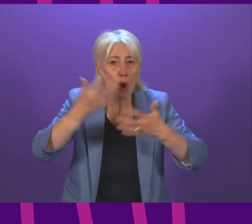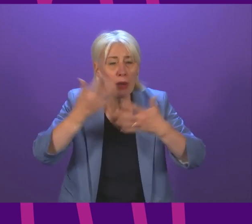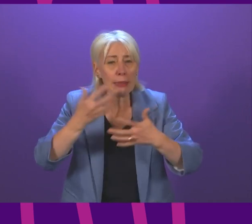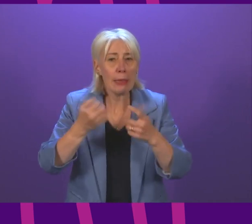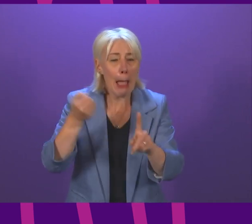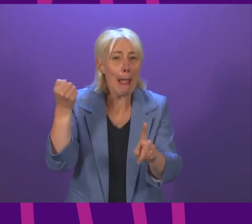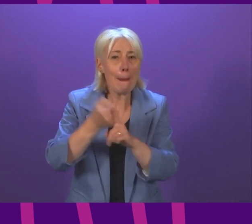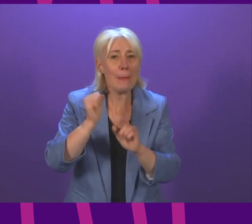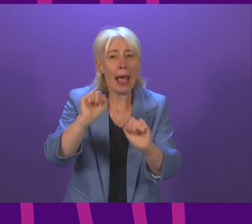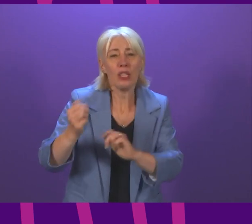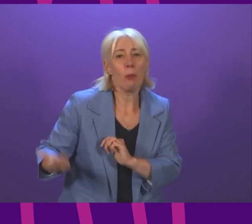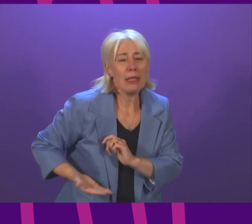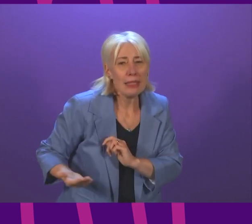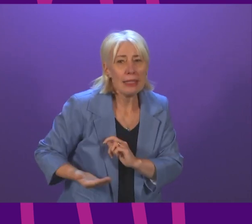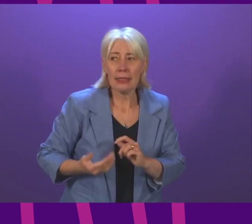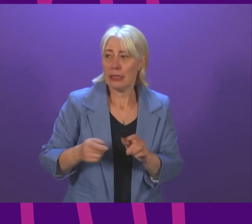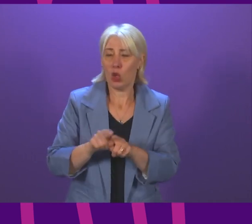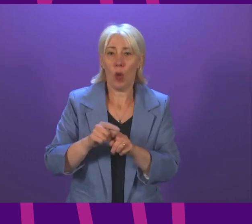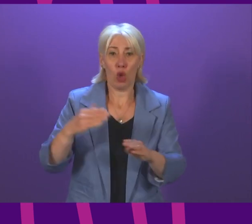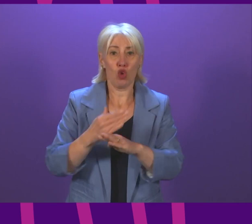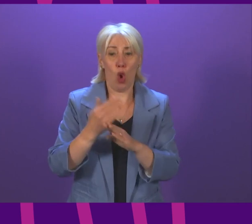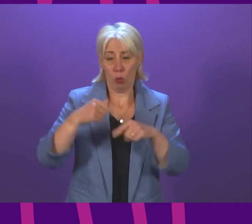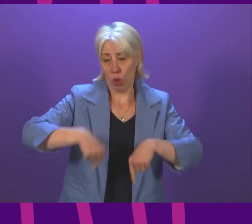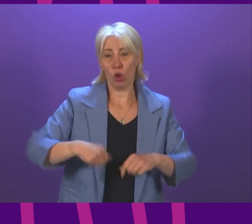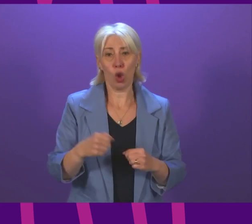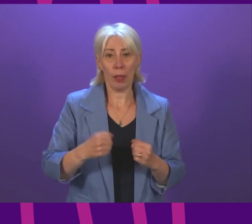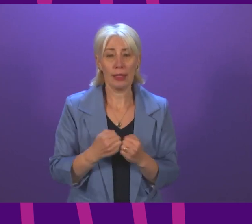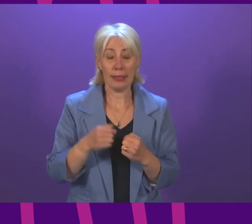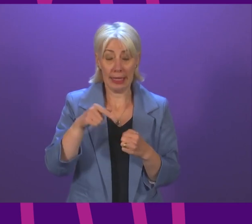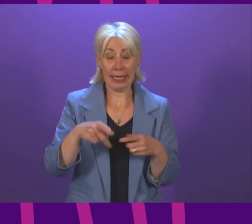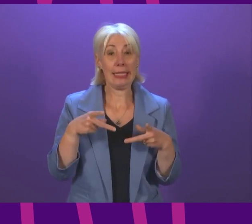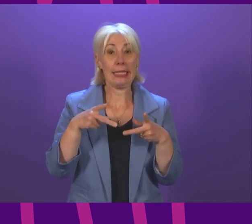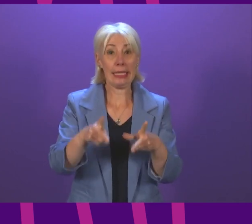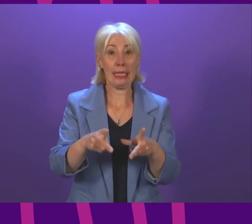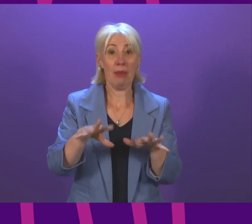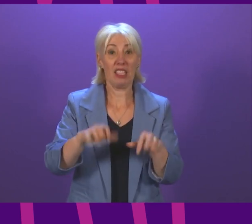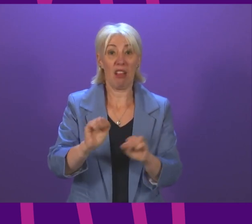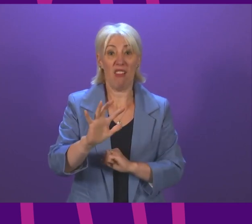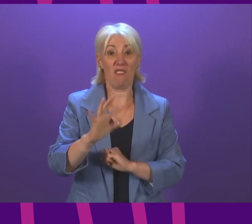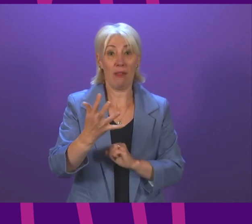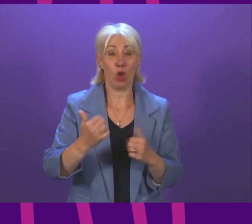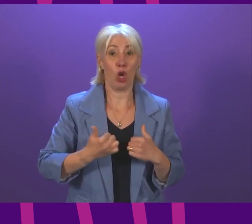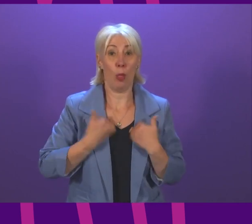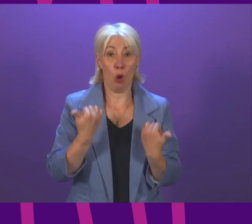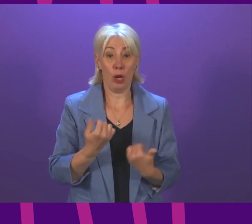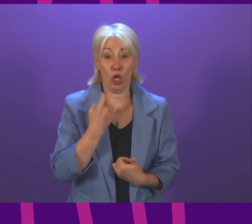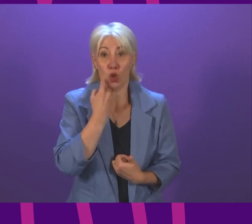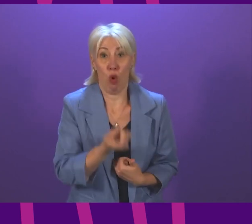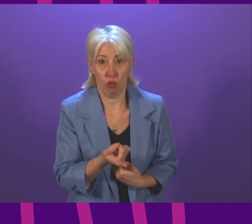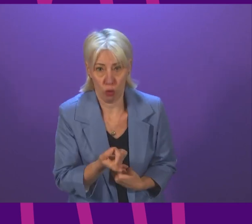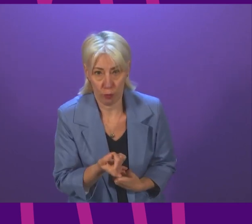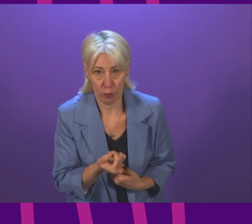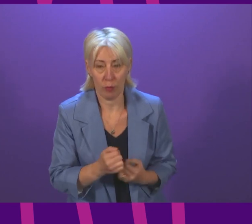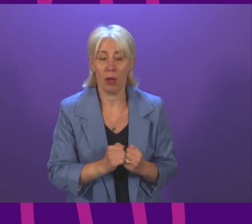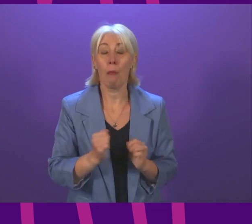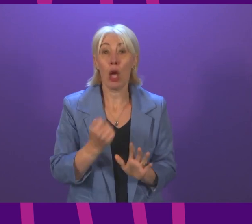impact it will have on their businesses and Scottish jobs. This scheme starts at 5am tomorrow morning. But